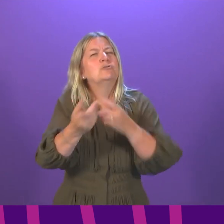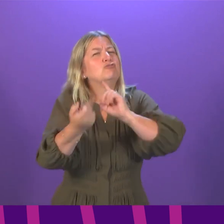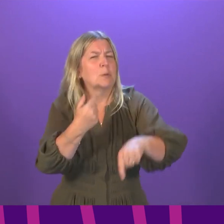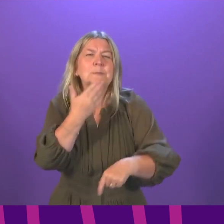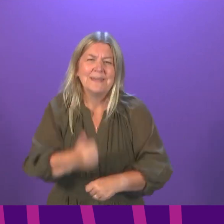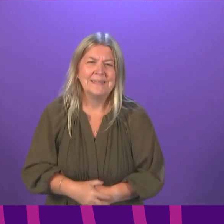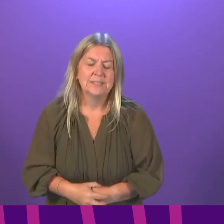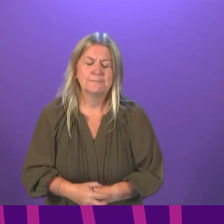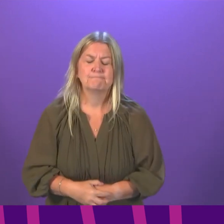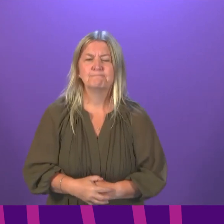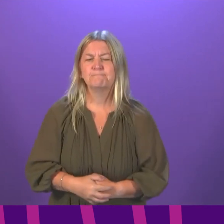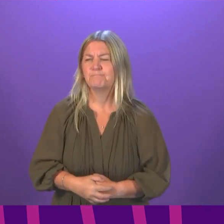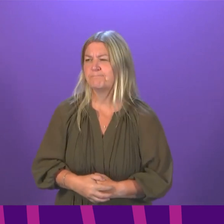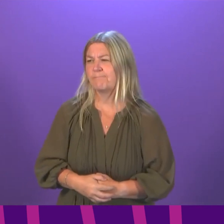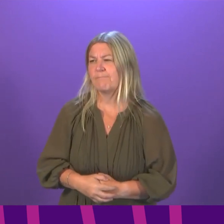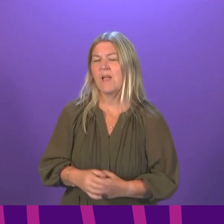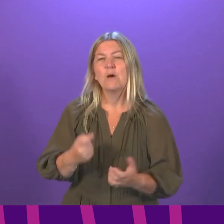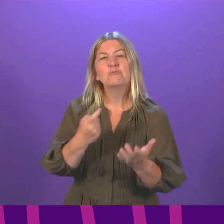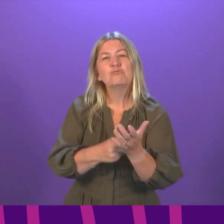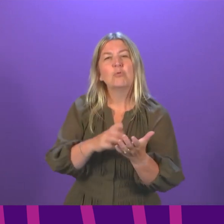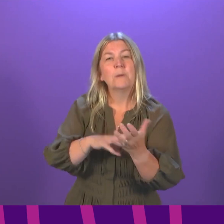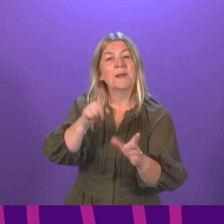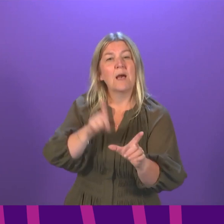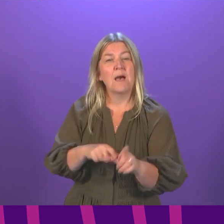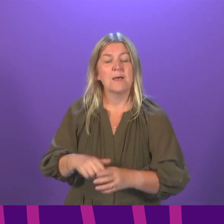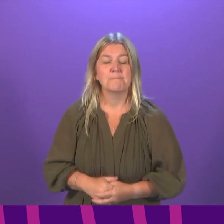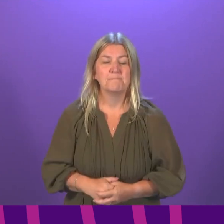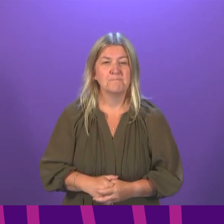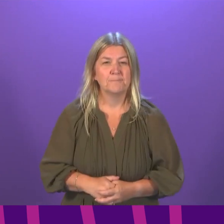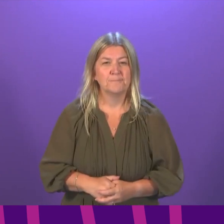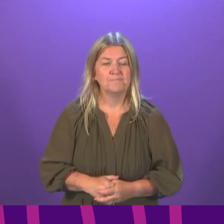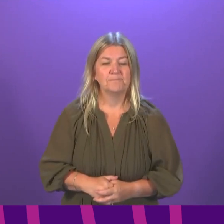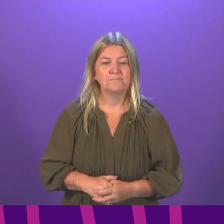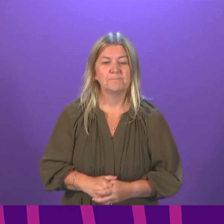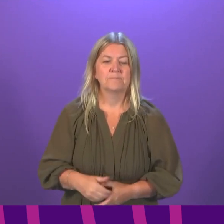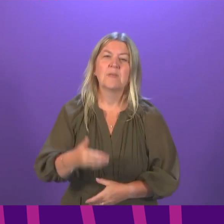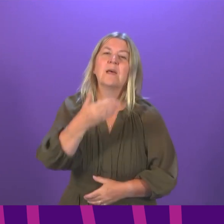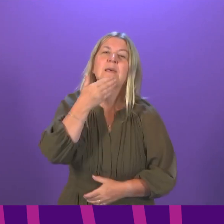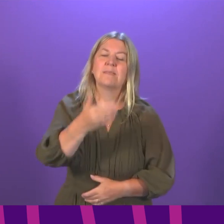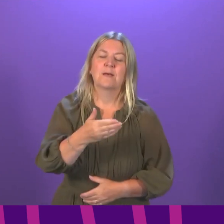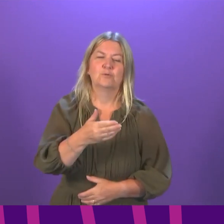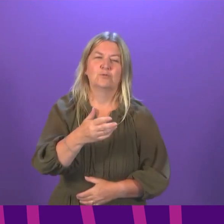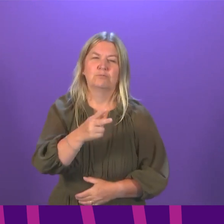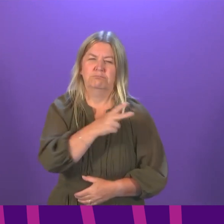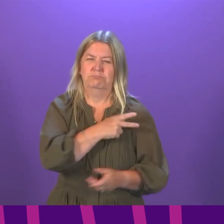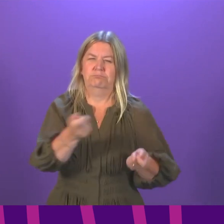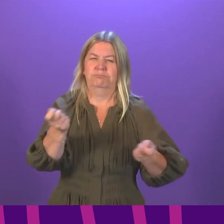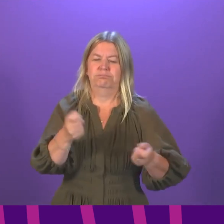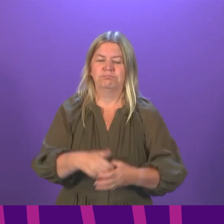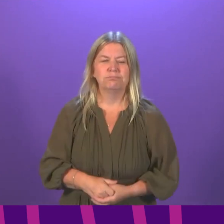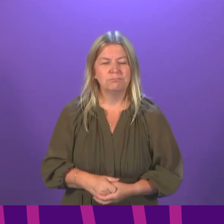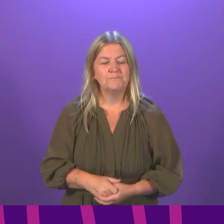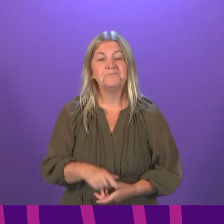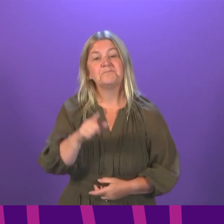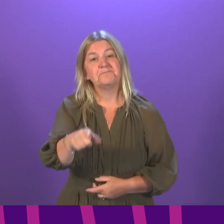Rona Mackay, the UK Government, in September, plans to